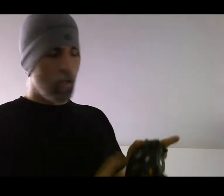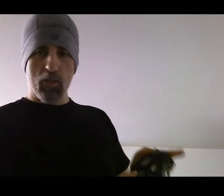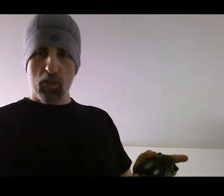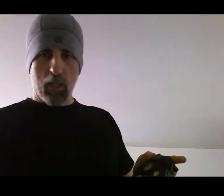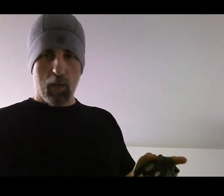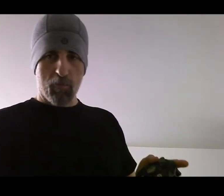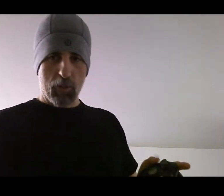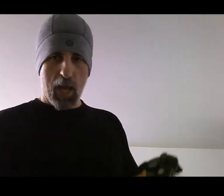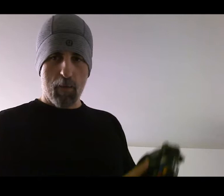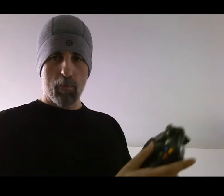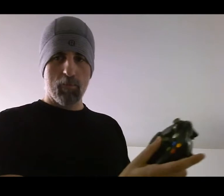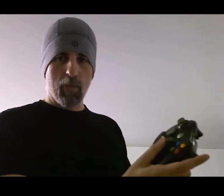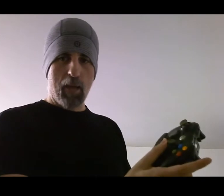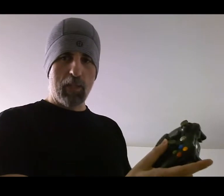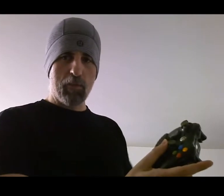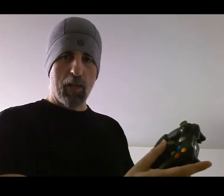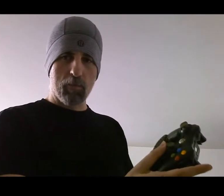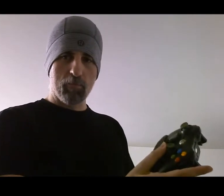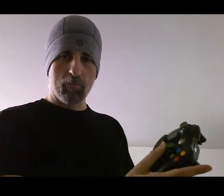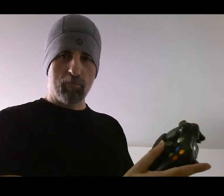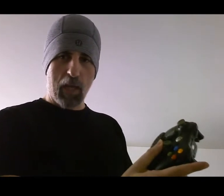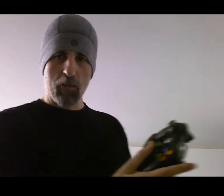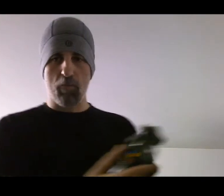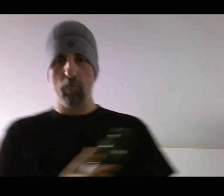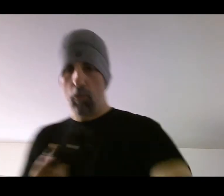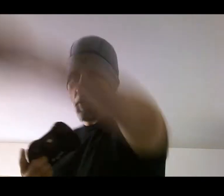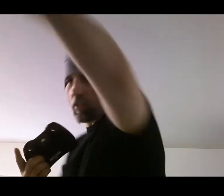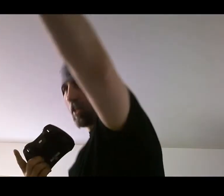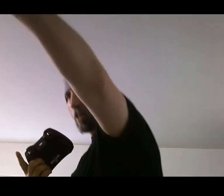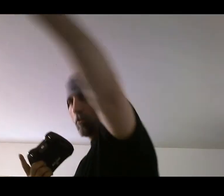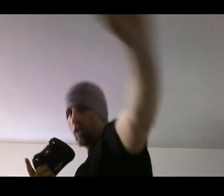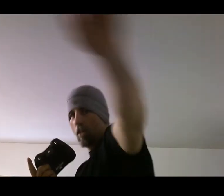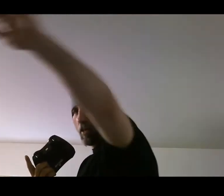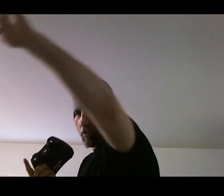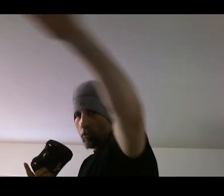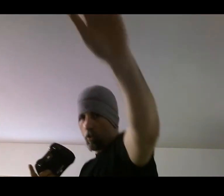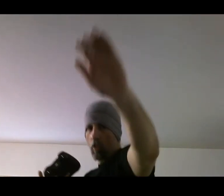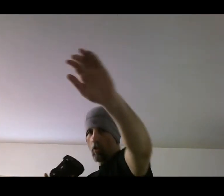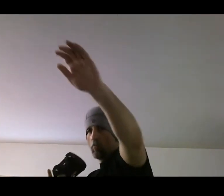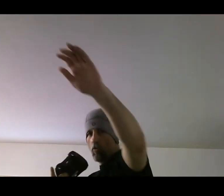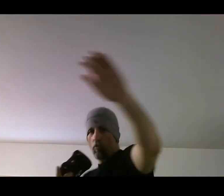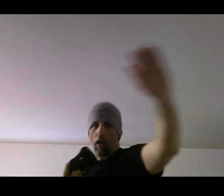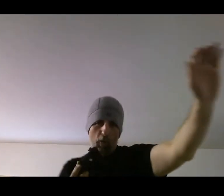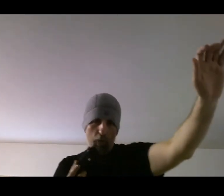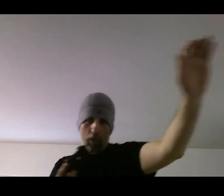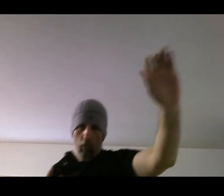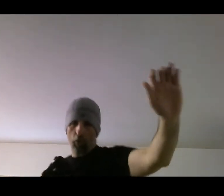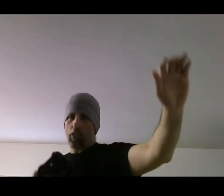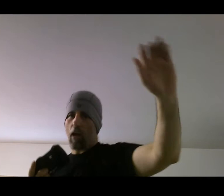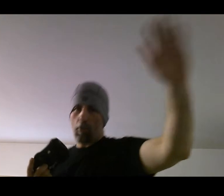Stick up for jab and leave it there. Now your, your fist stays out and you can move around the ring with your jab out.